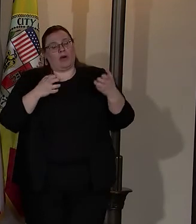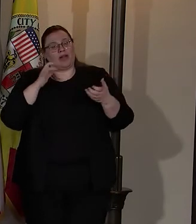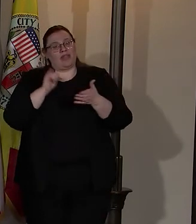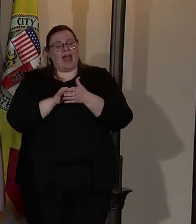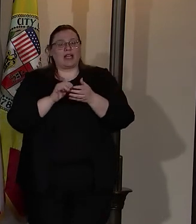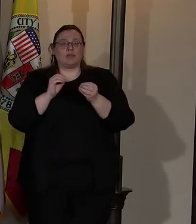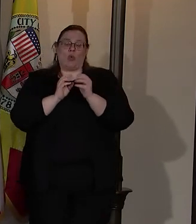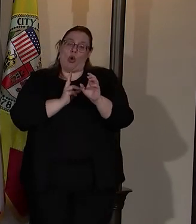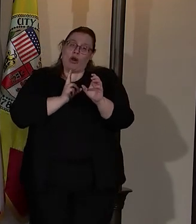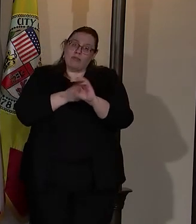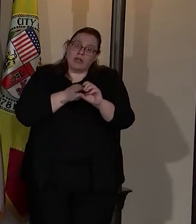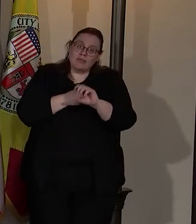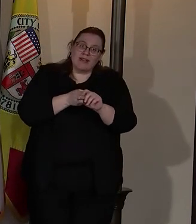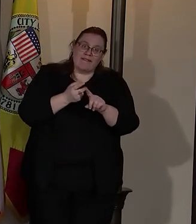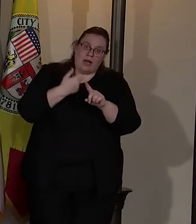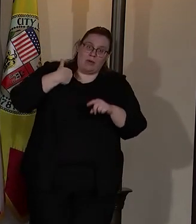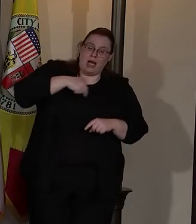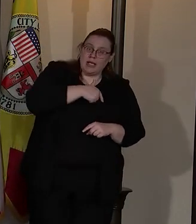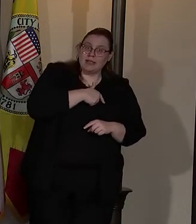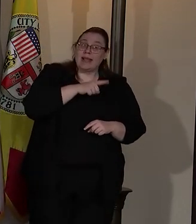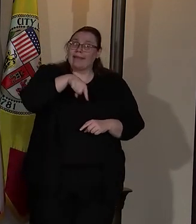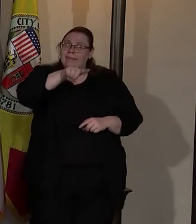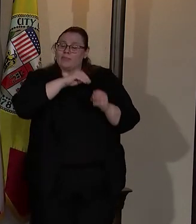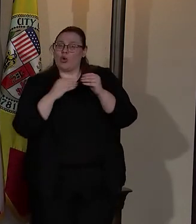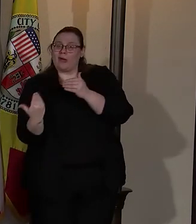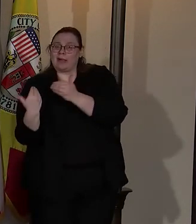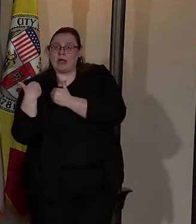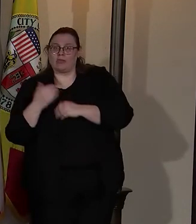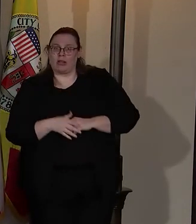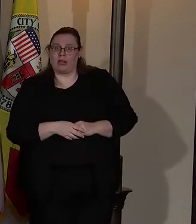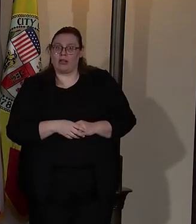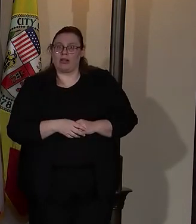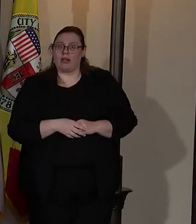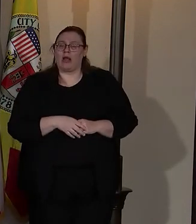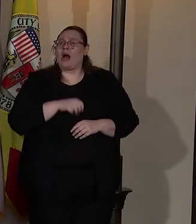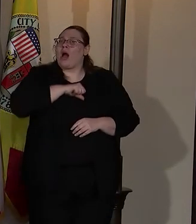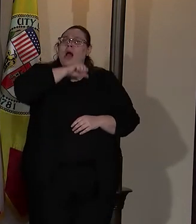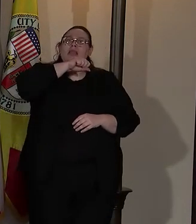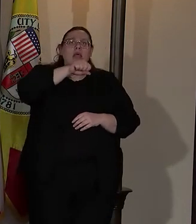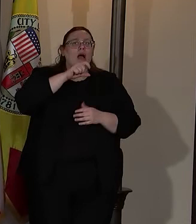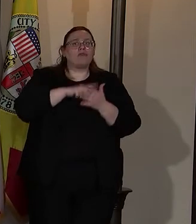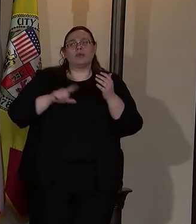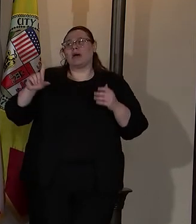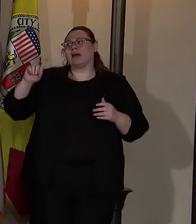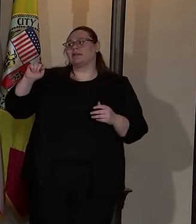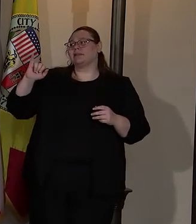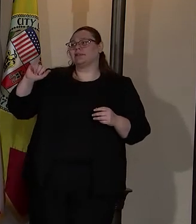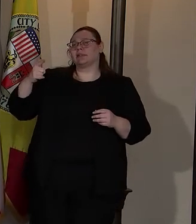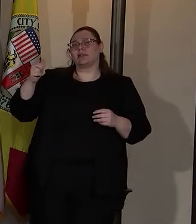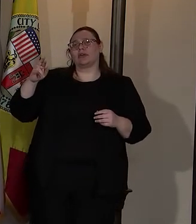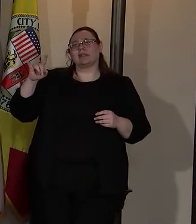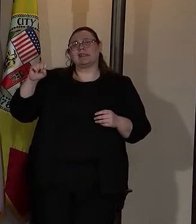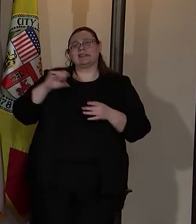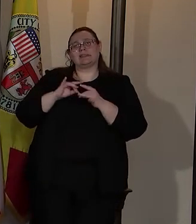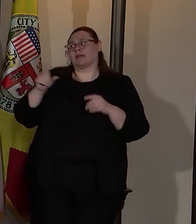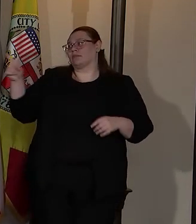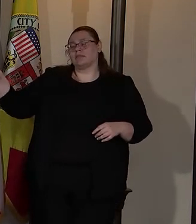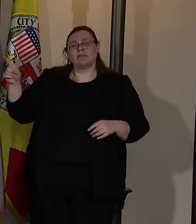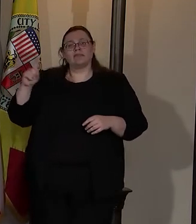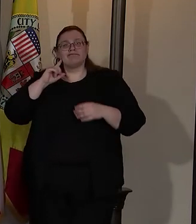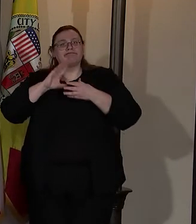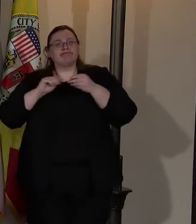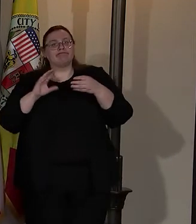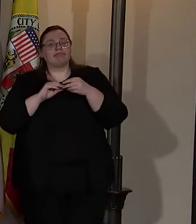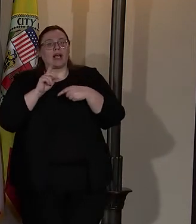participatory and accountable. I love what soon-to-be Chief Tengarides said when she talked